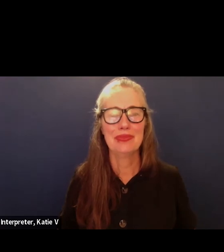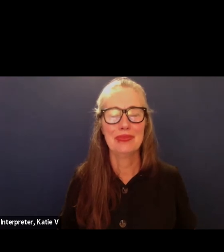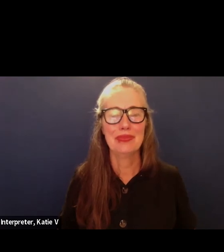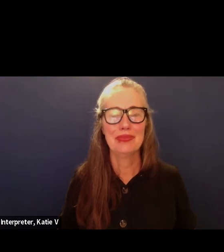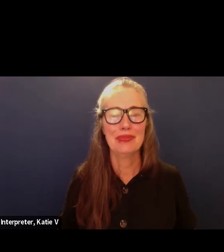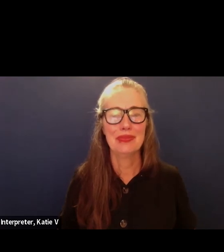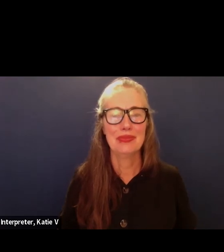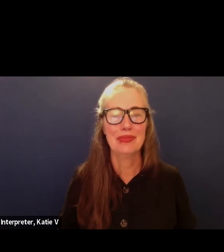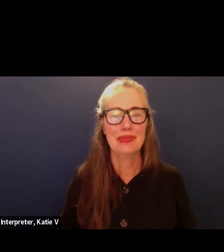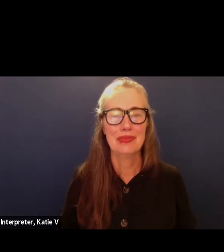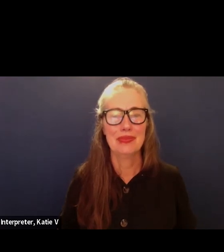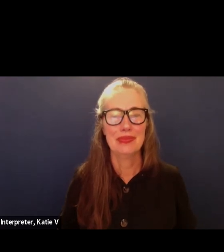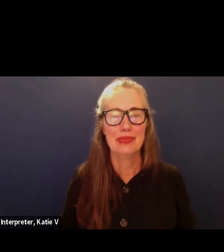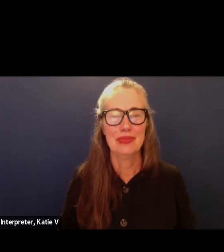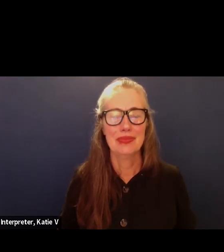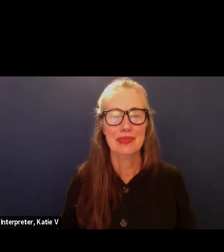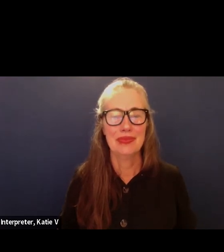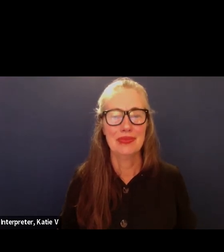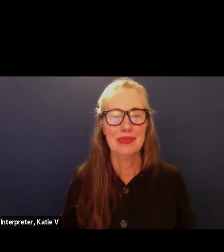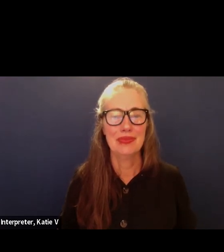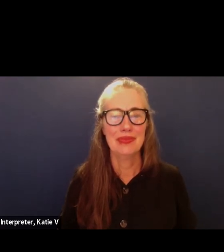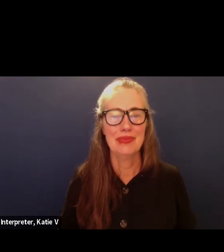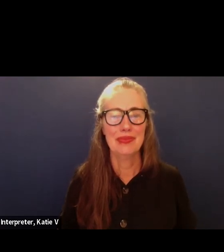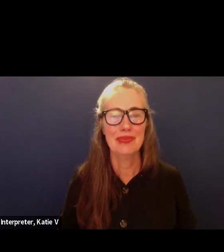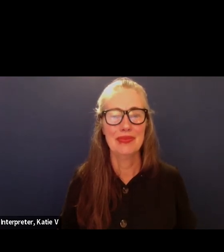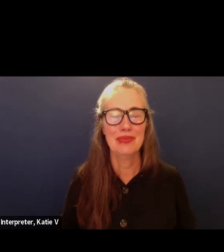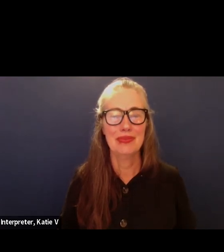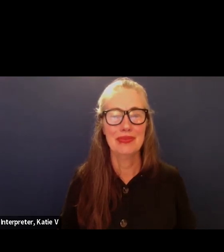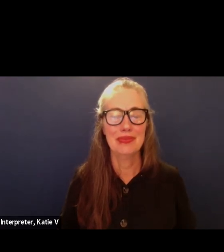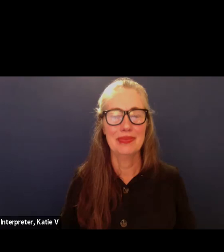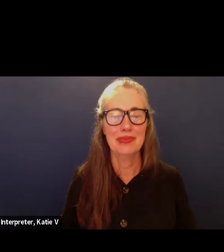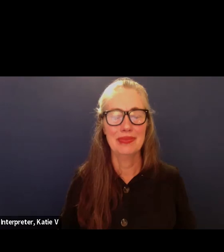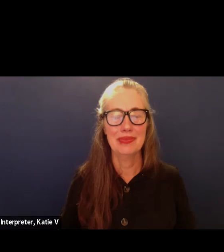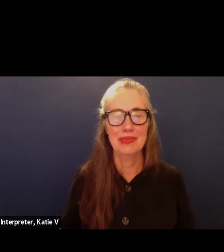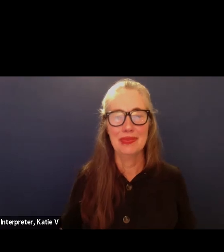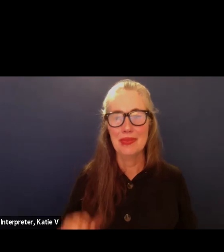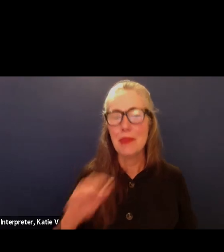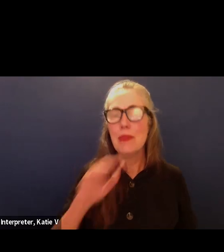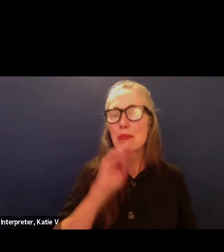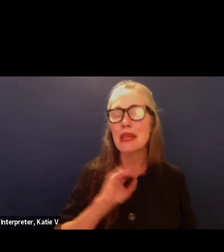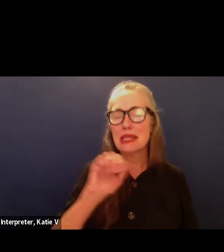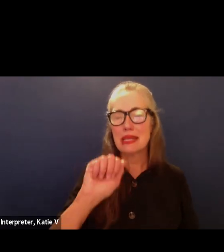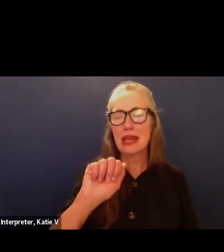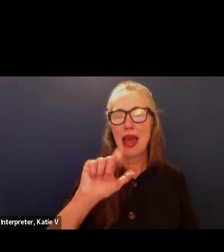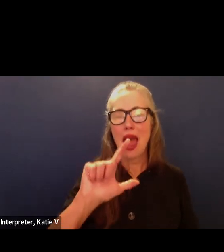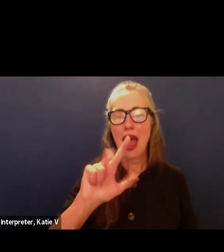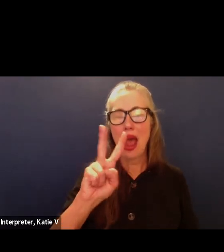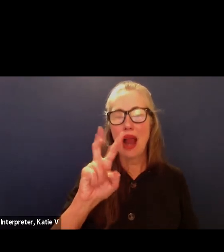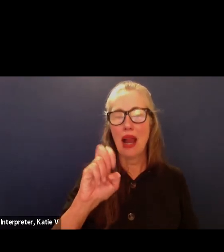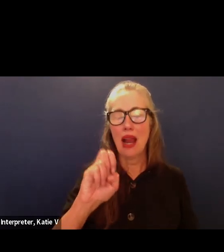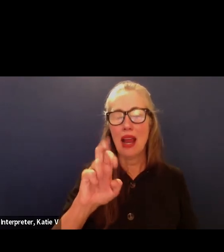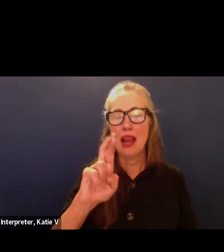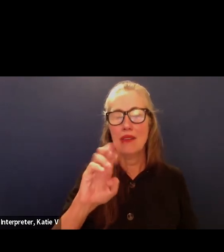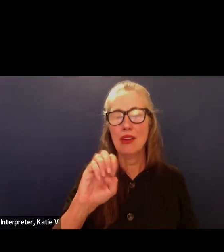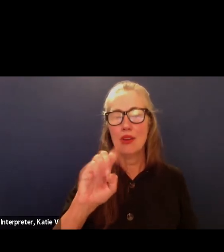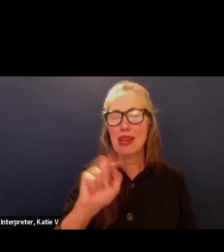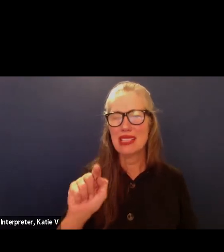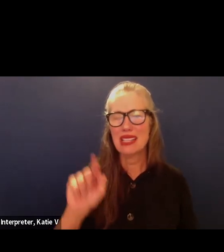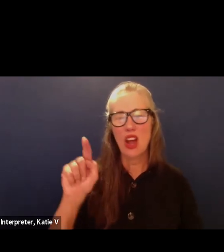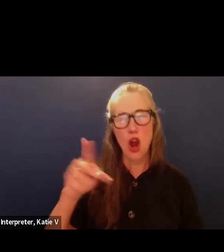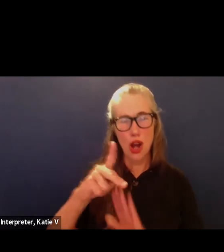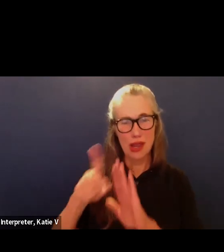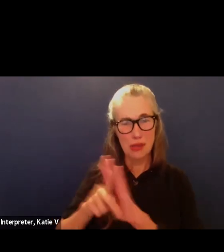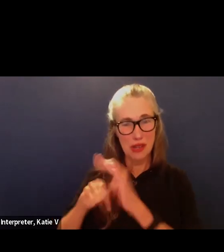Yes. Ms. Alvarez. Quick question. This policies, are they in line with our